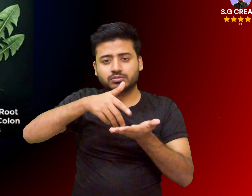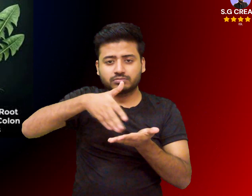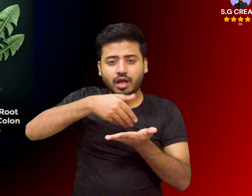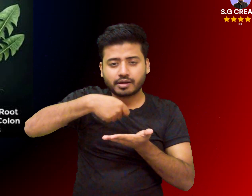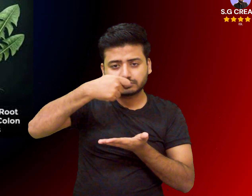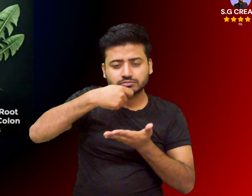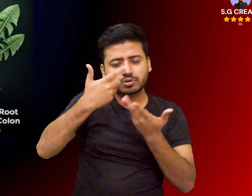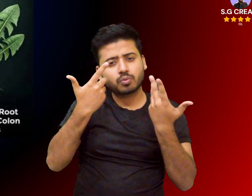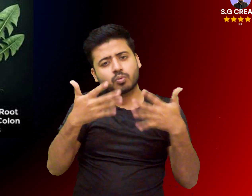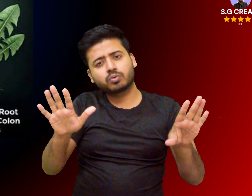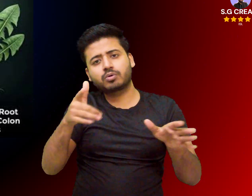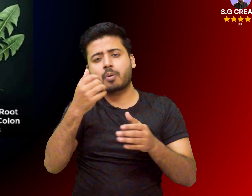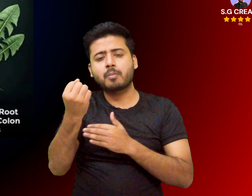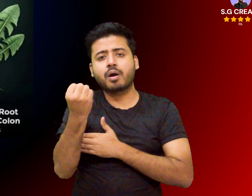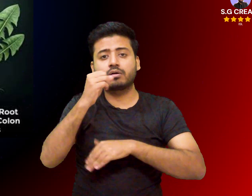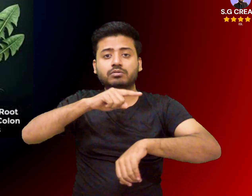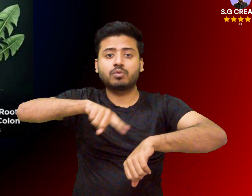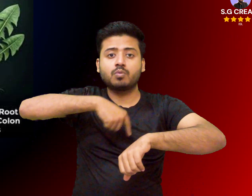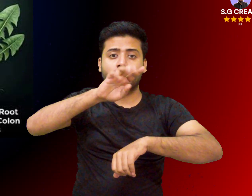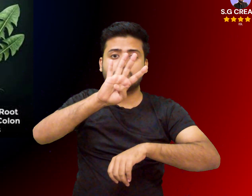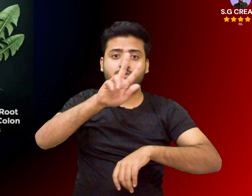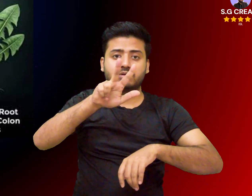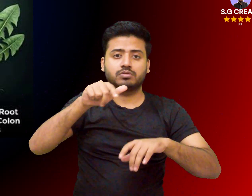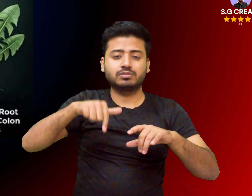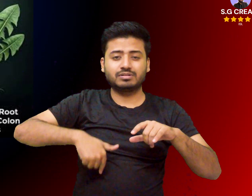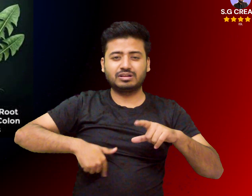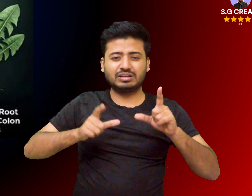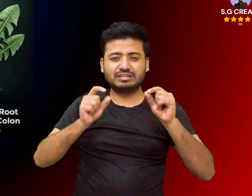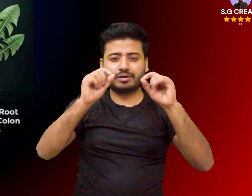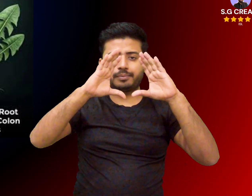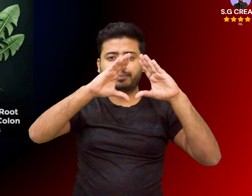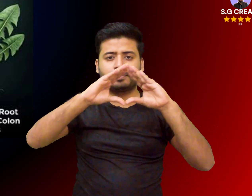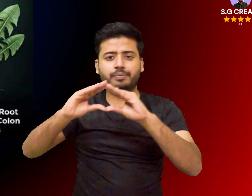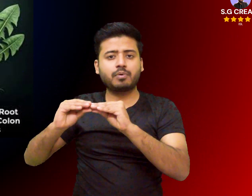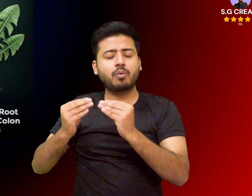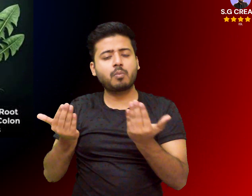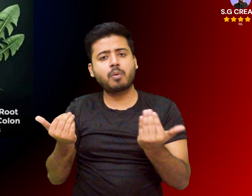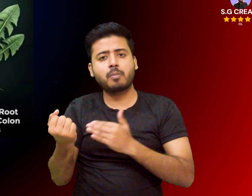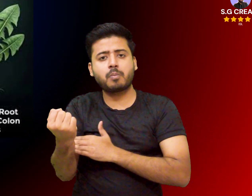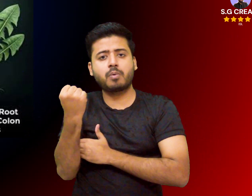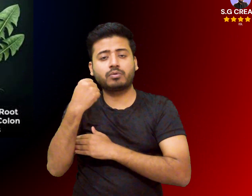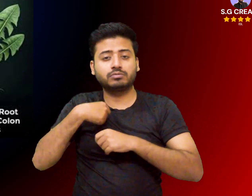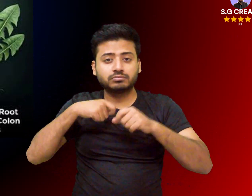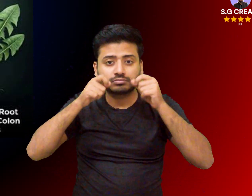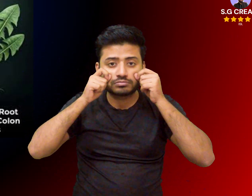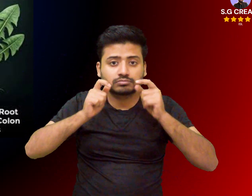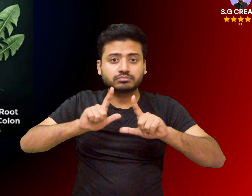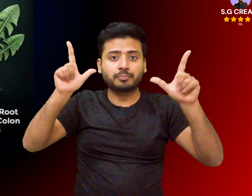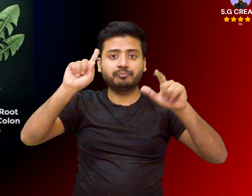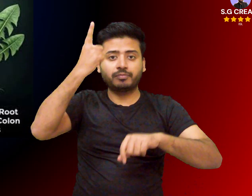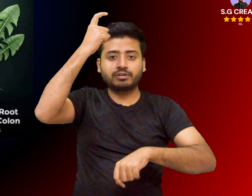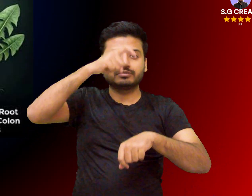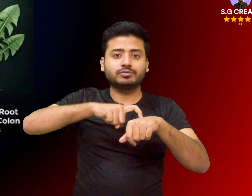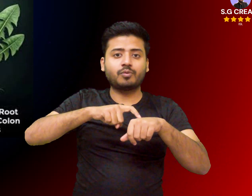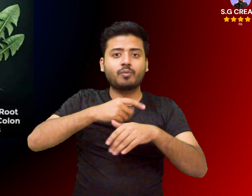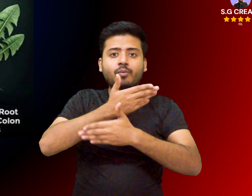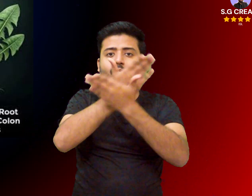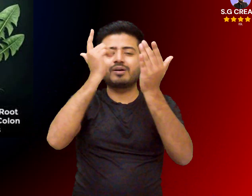to treatment while leaving normal colon mucosal cells largely unaffected multiple pathways the extract works by